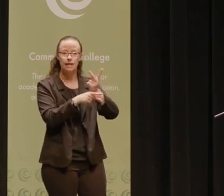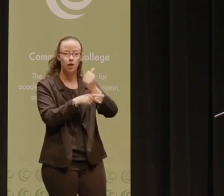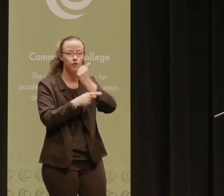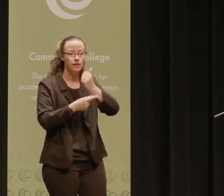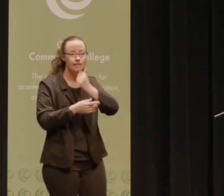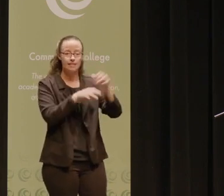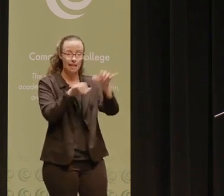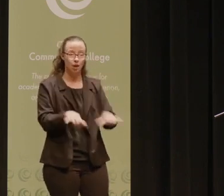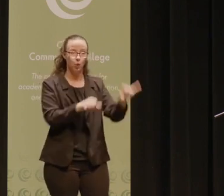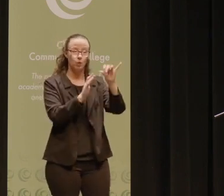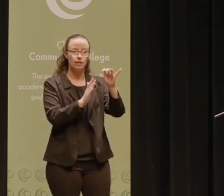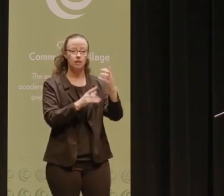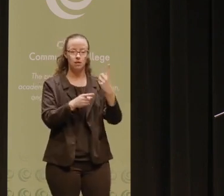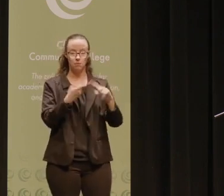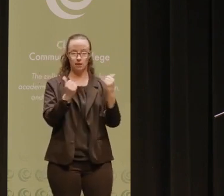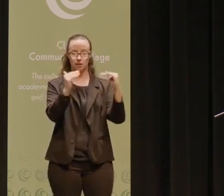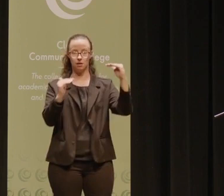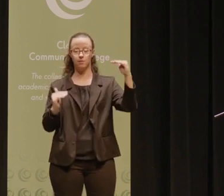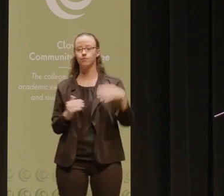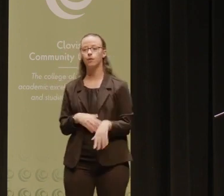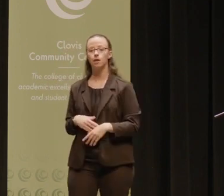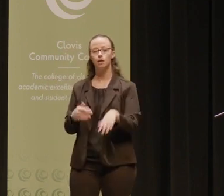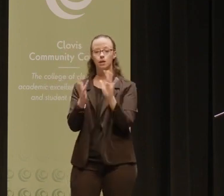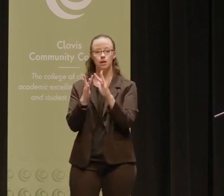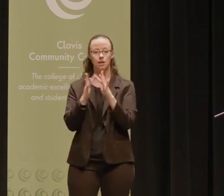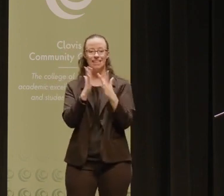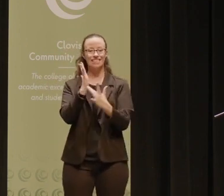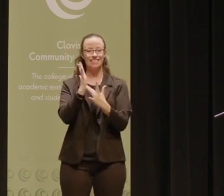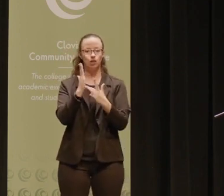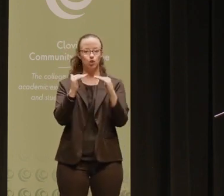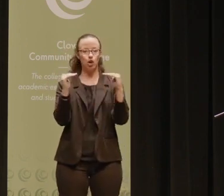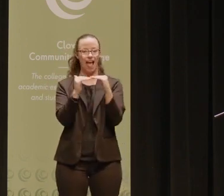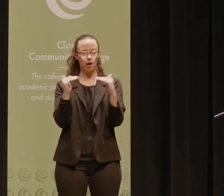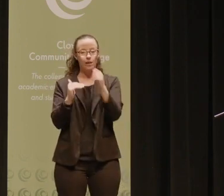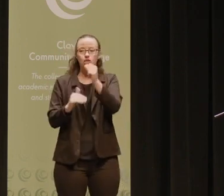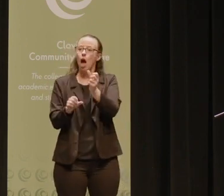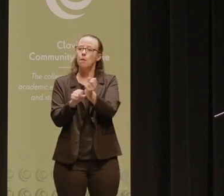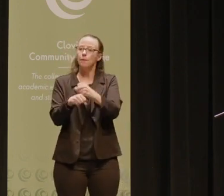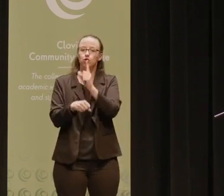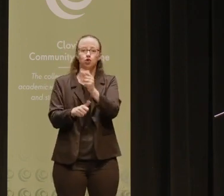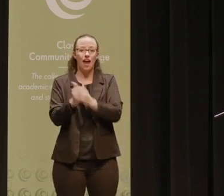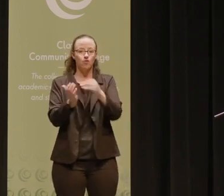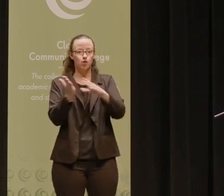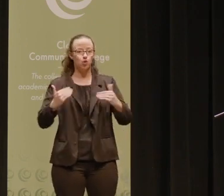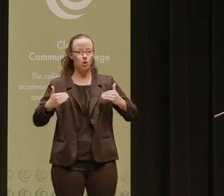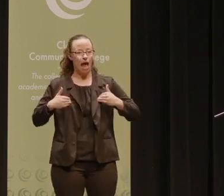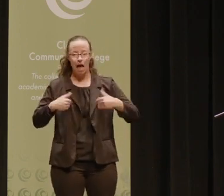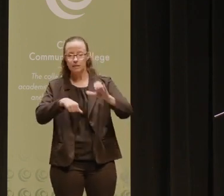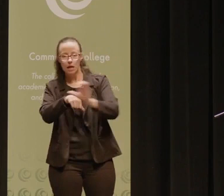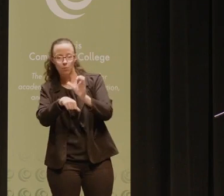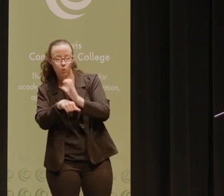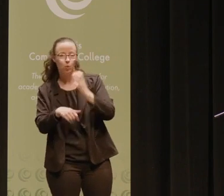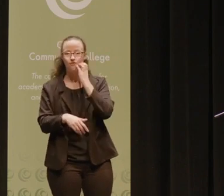daily routines and activities. Digital equity is not just about making sure that every student has a device that would allow them to access the course